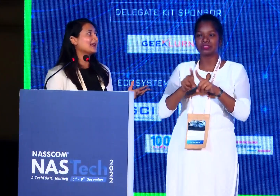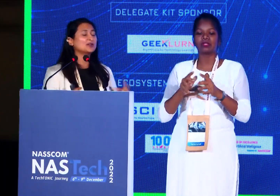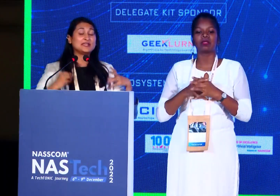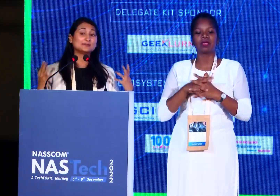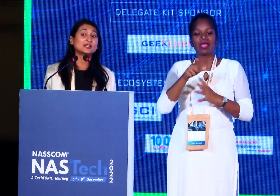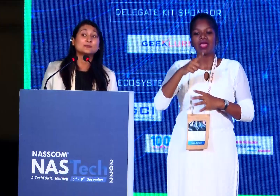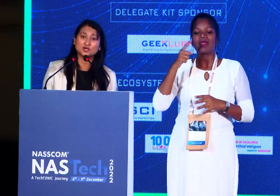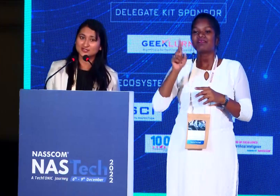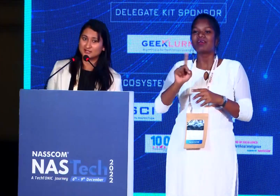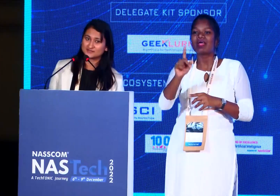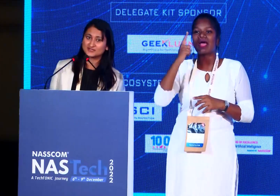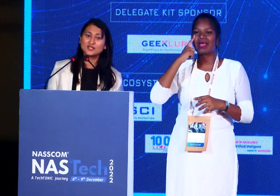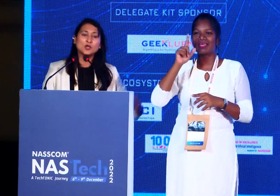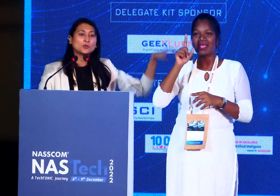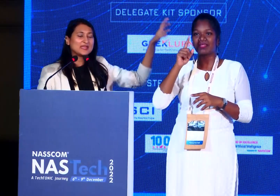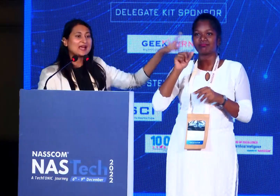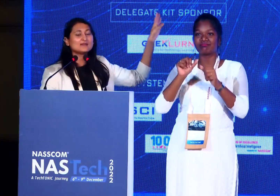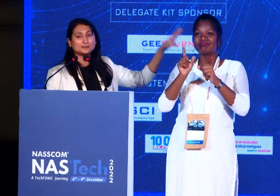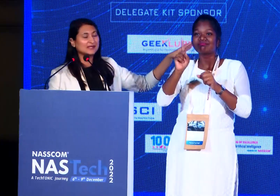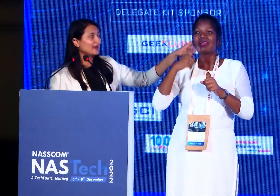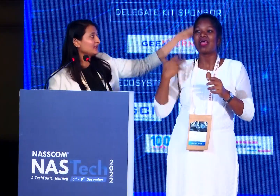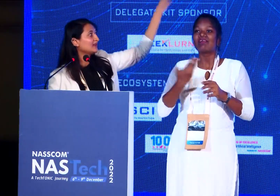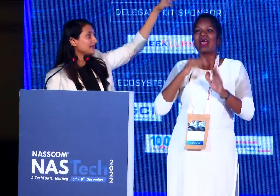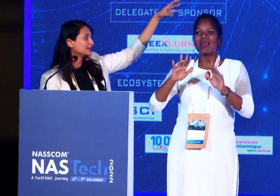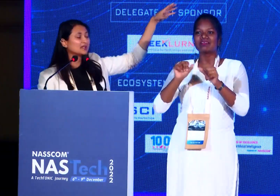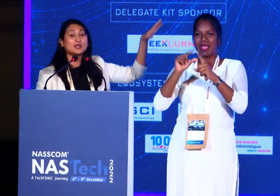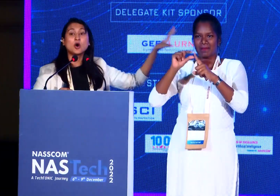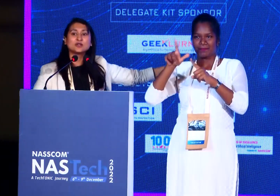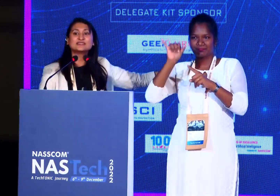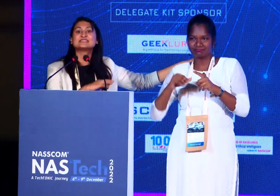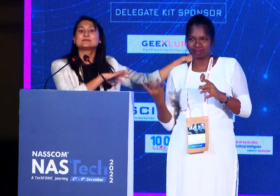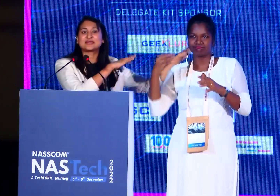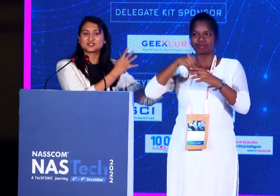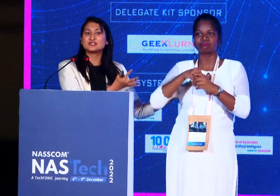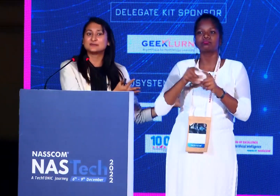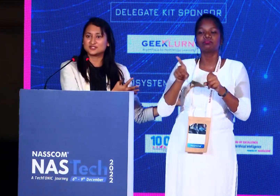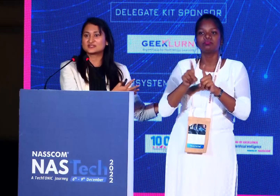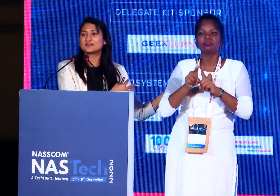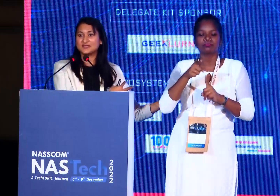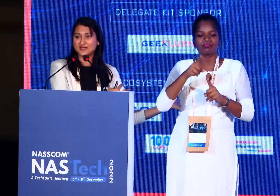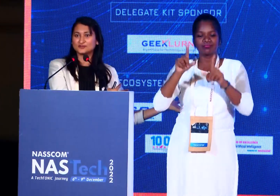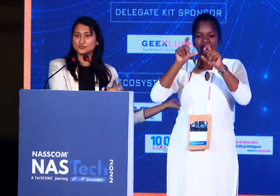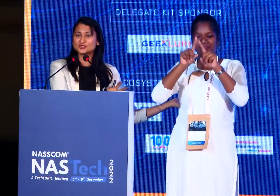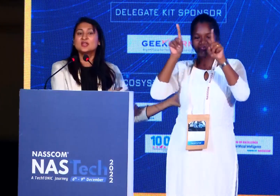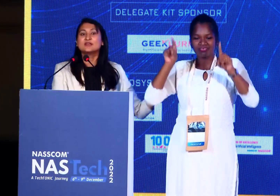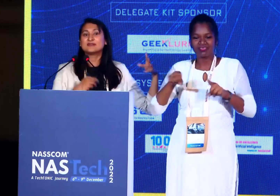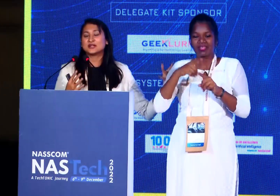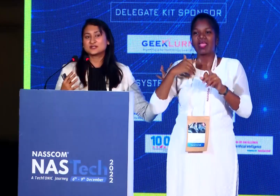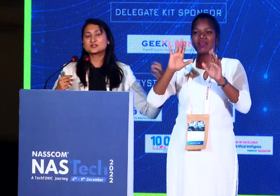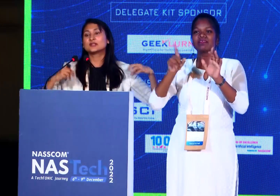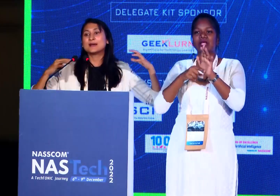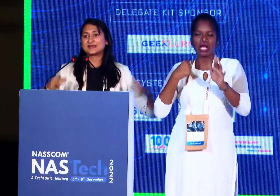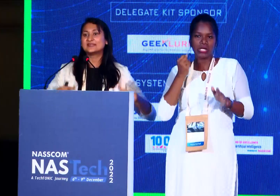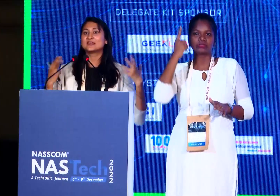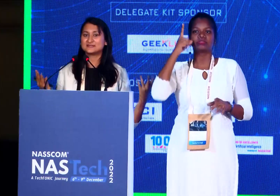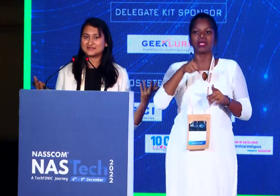does AI or deep learning model comes in? We have applied deep learning on these spectral images that we have used. We have